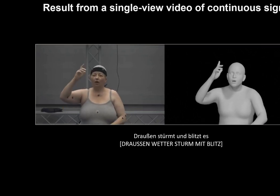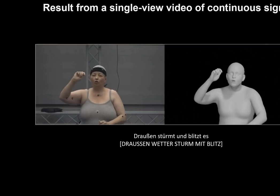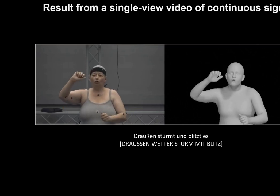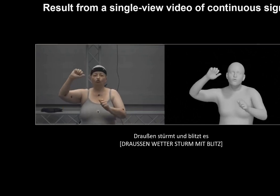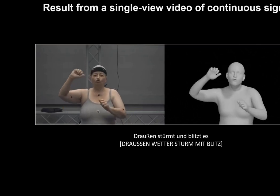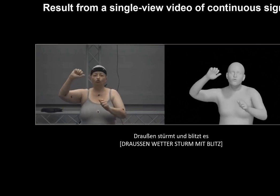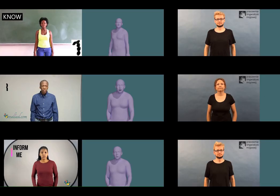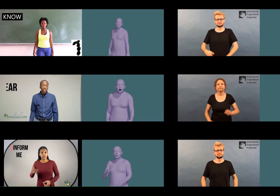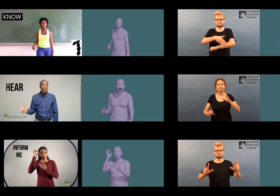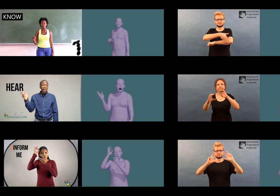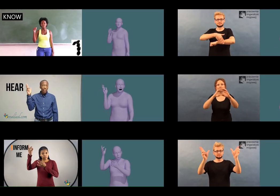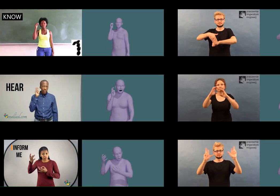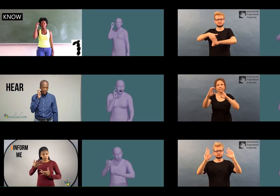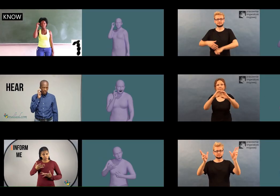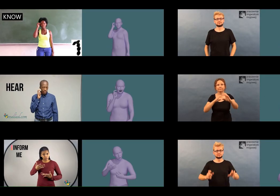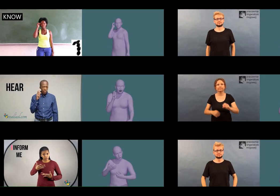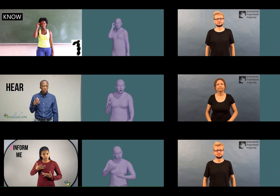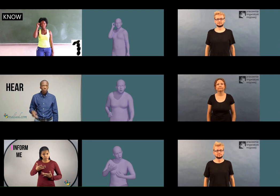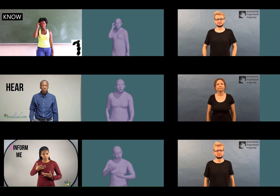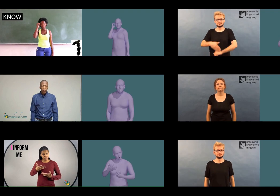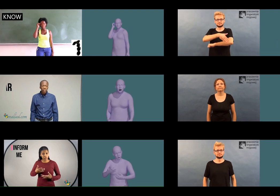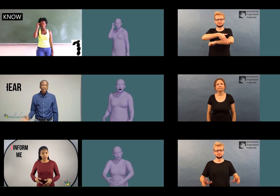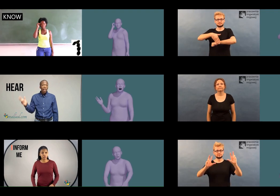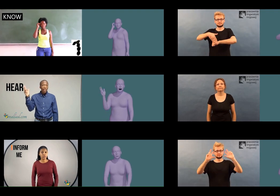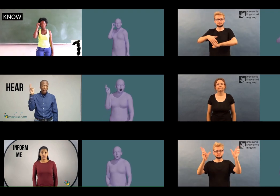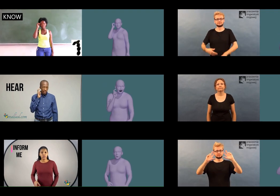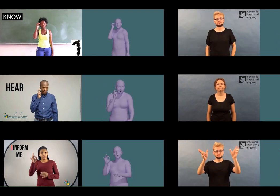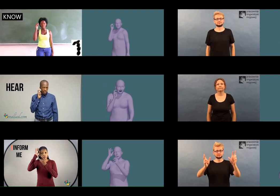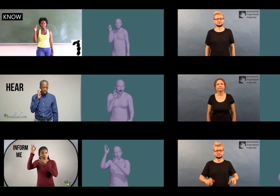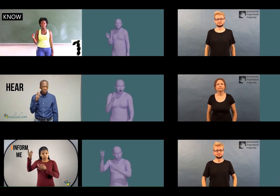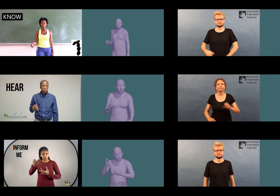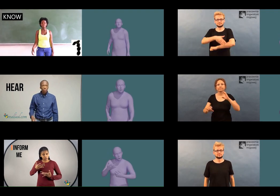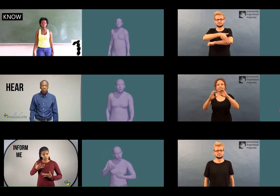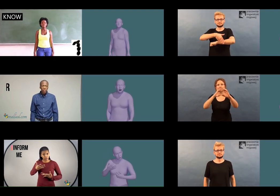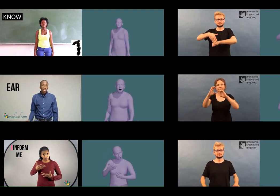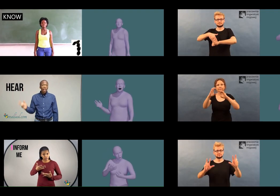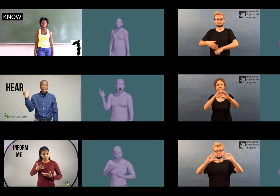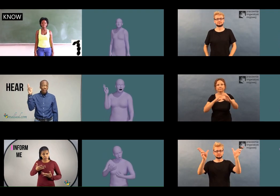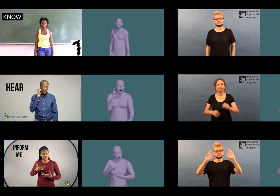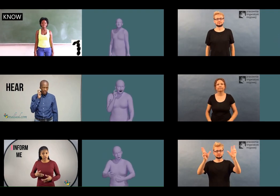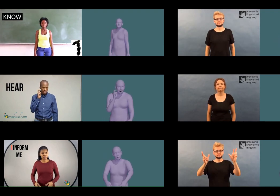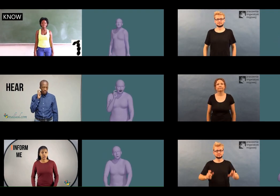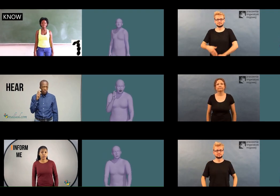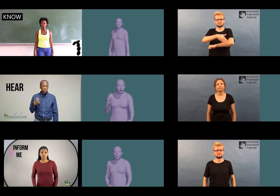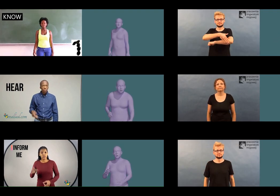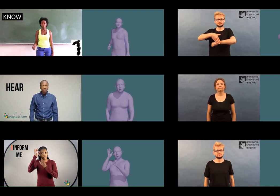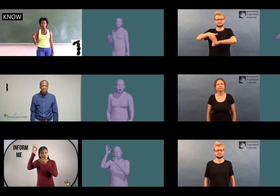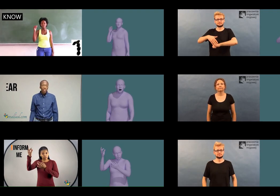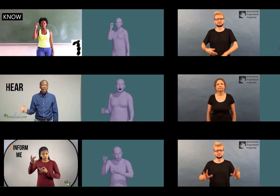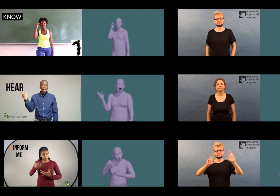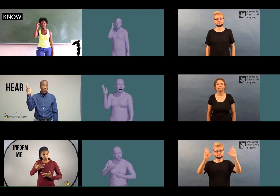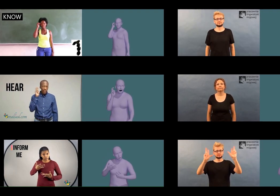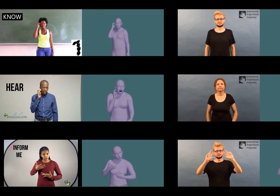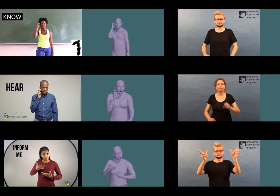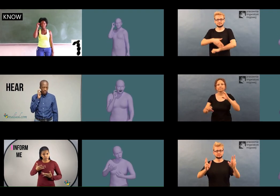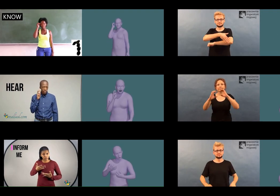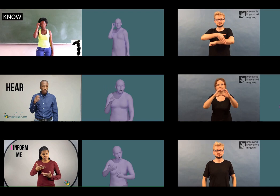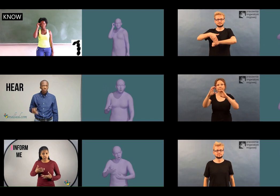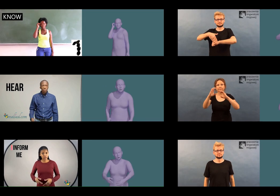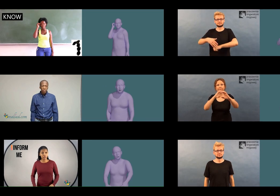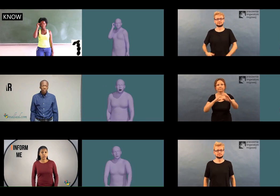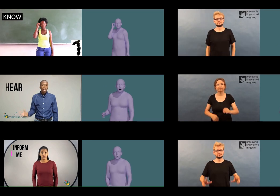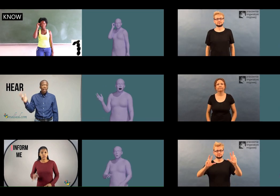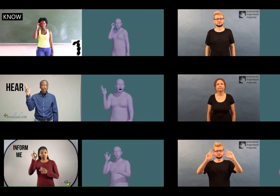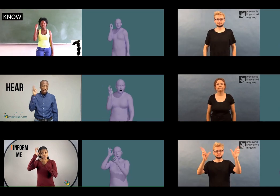them individually. Since the linguistic constraints are universal, Signify works on all sign languages. Examples